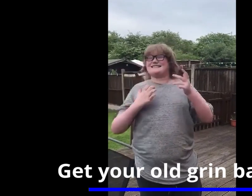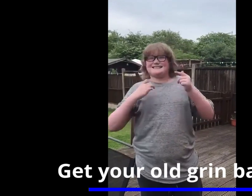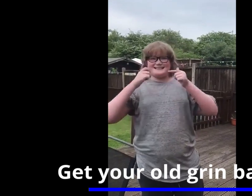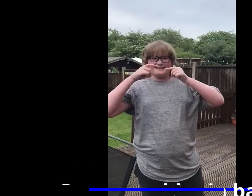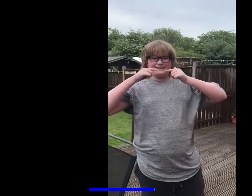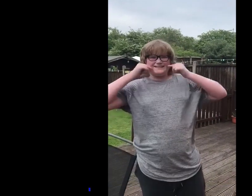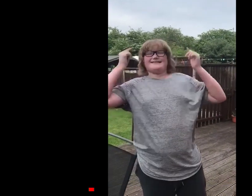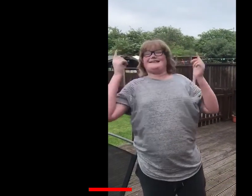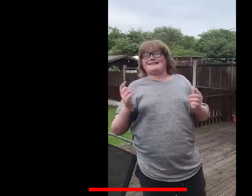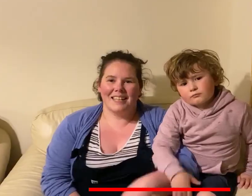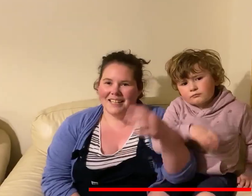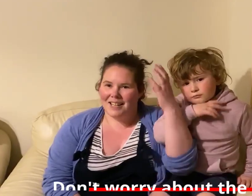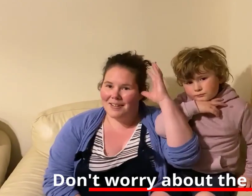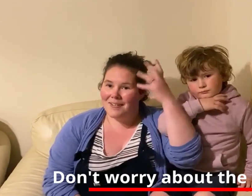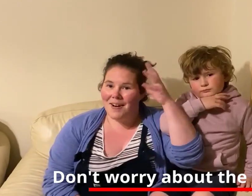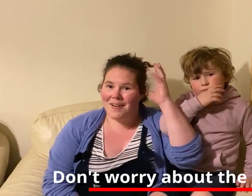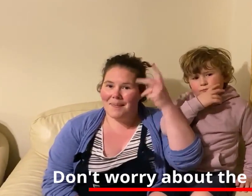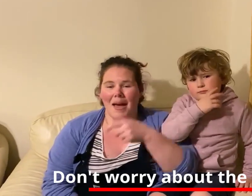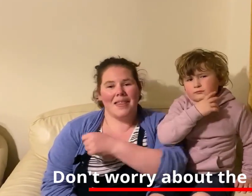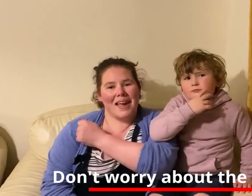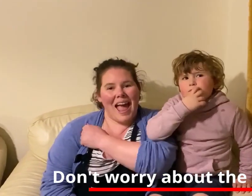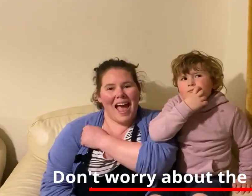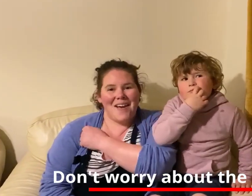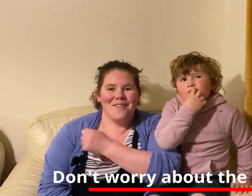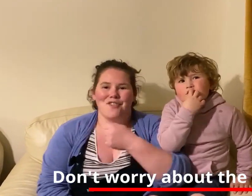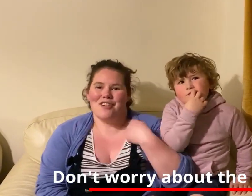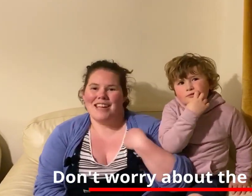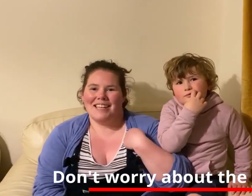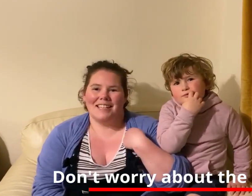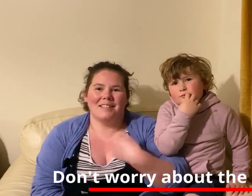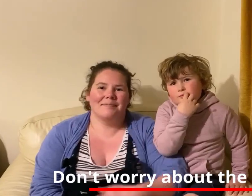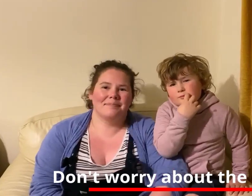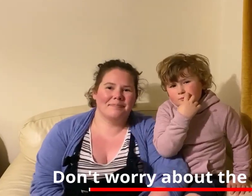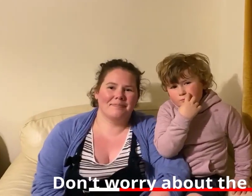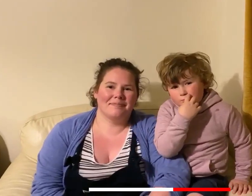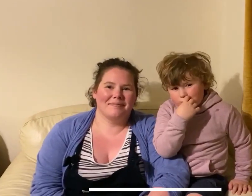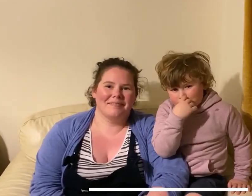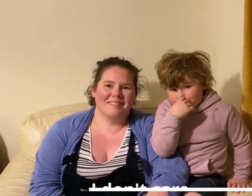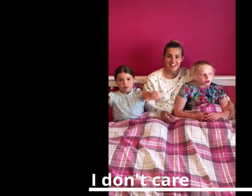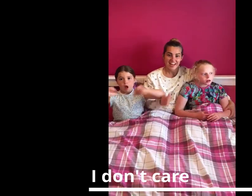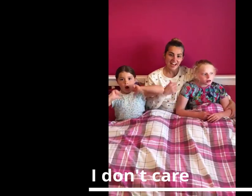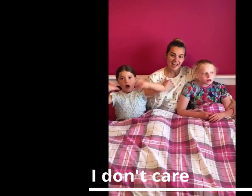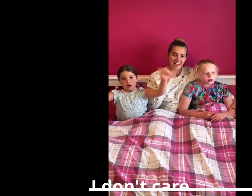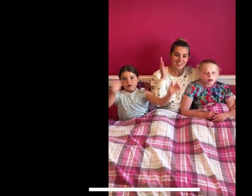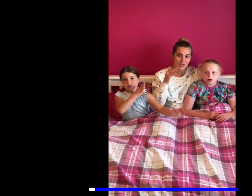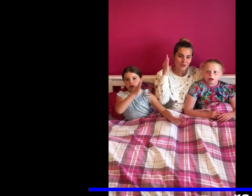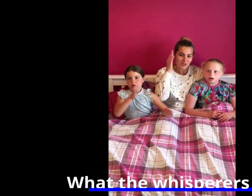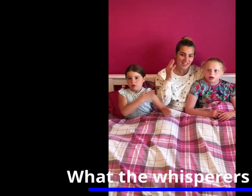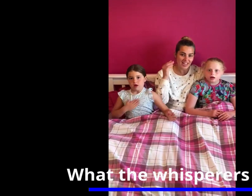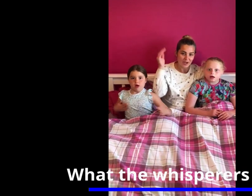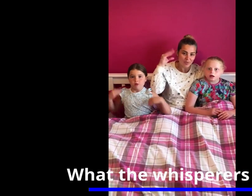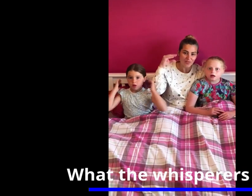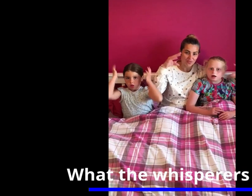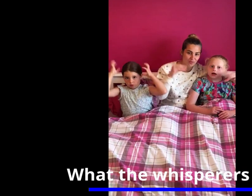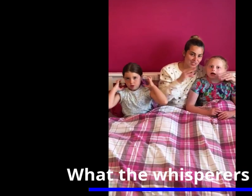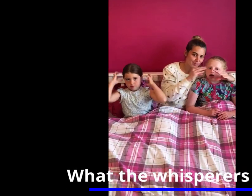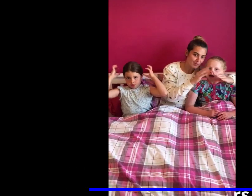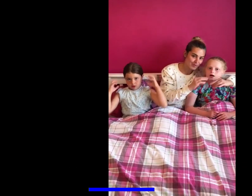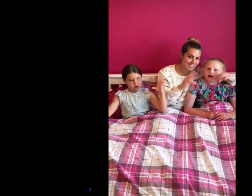own kid's bag Don't worry about the calories I don't care what the whisperers